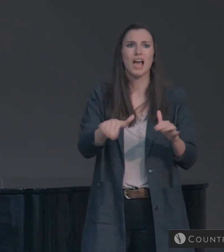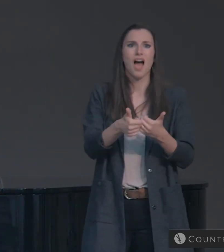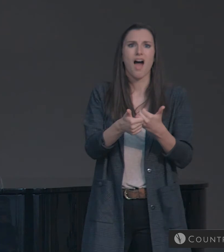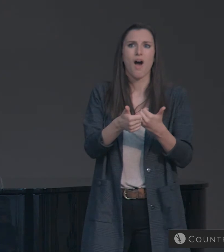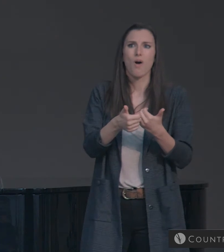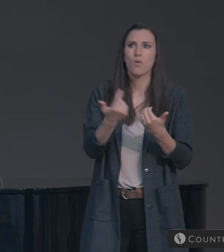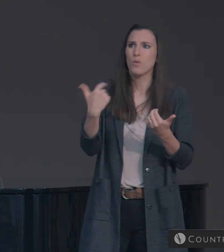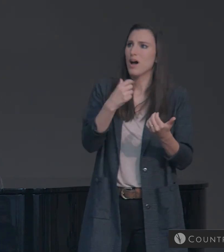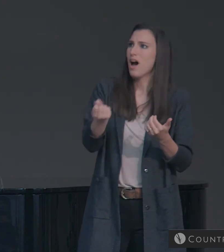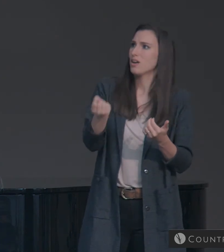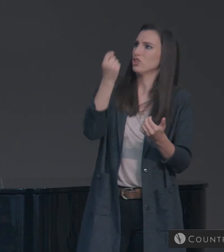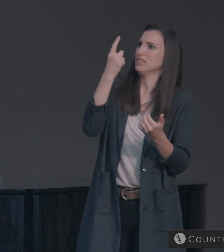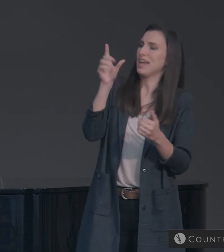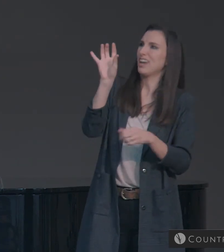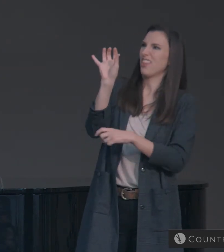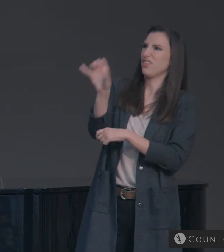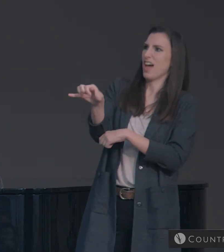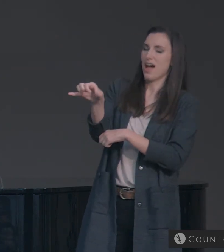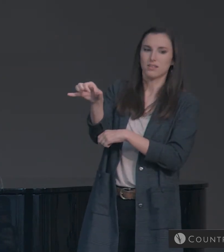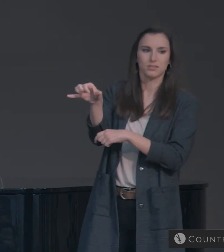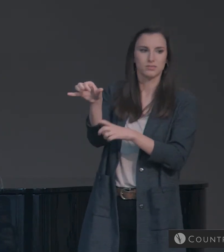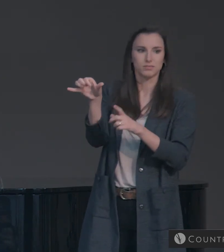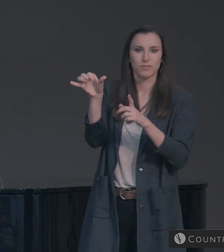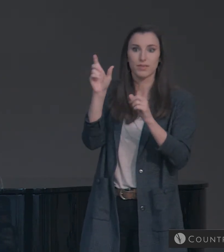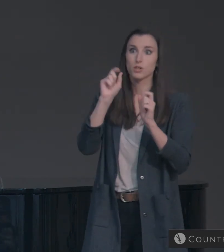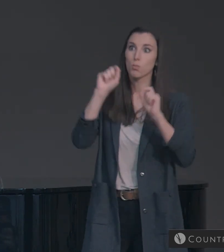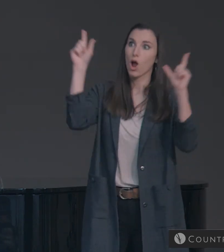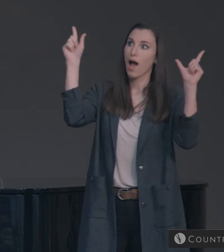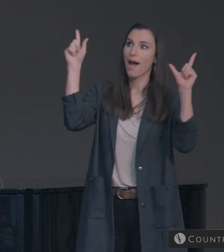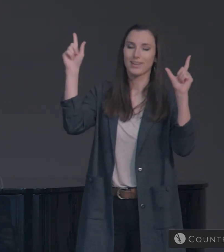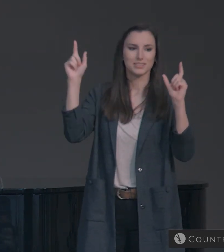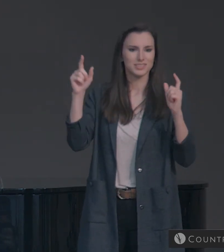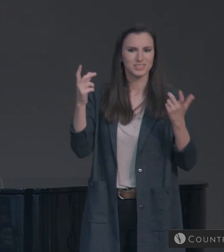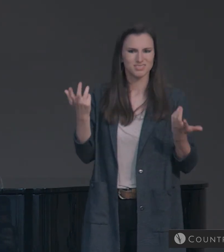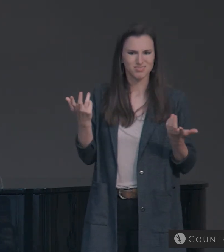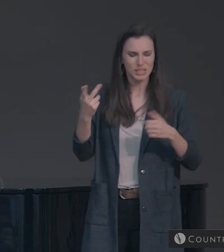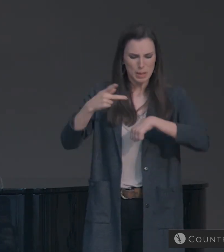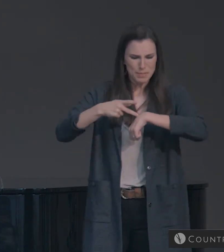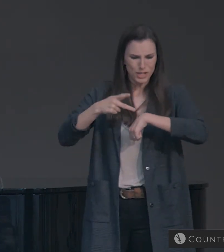surprising return in Peter's letter here? What's Peter getting at?